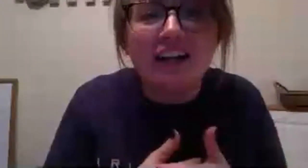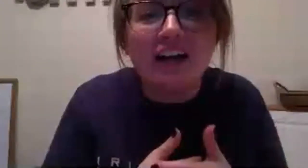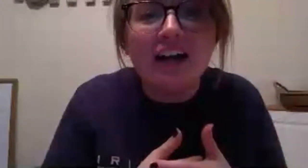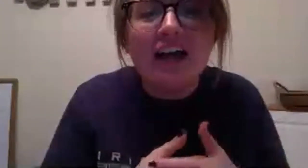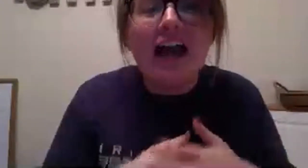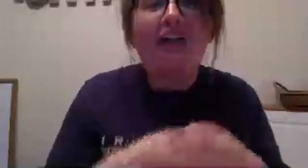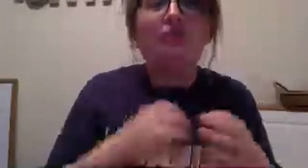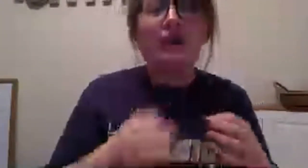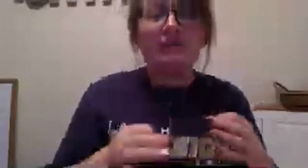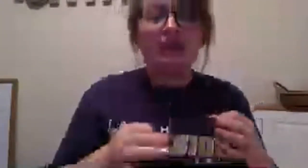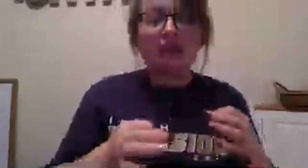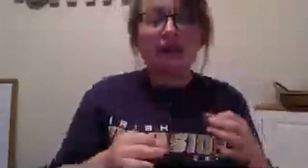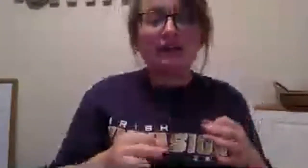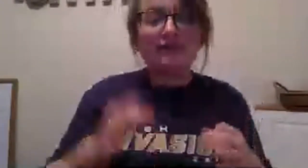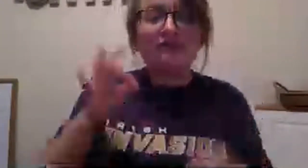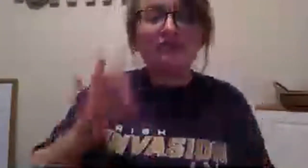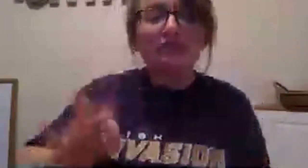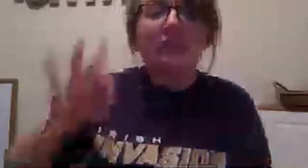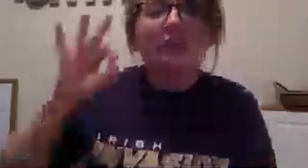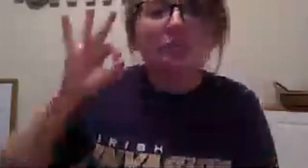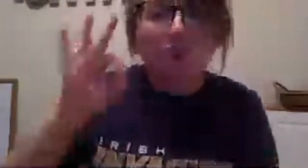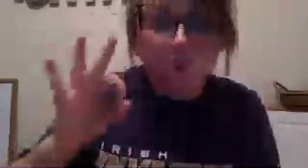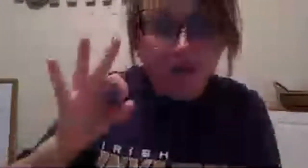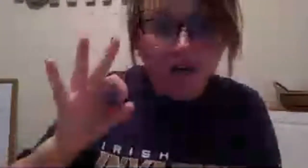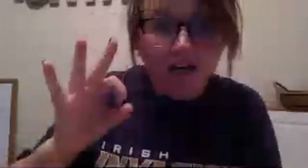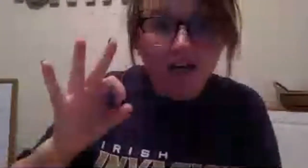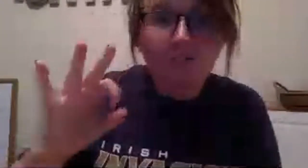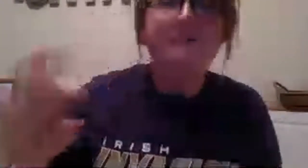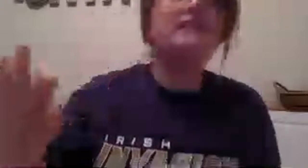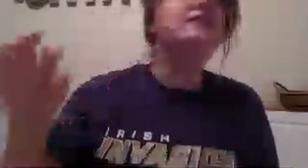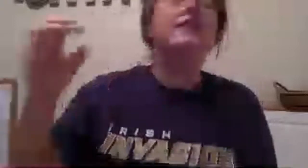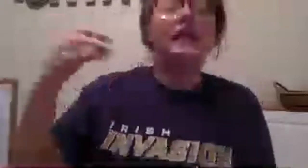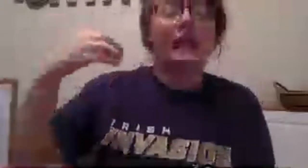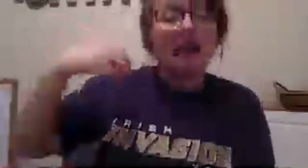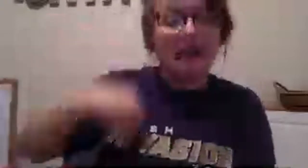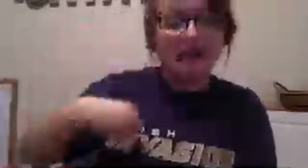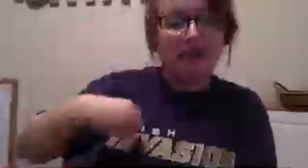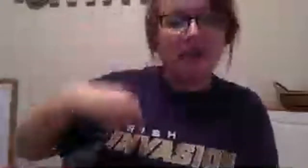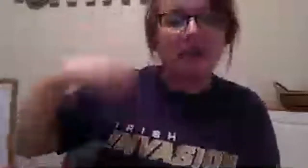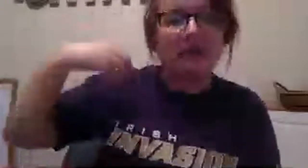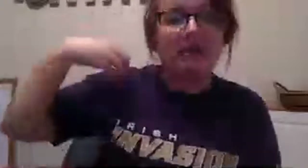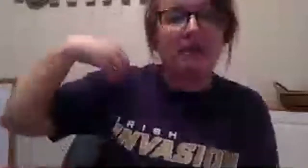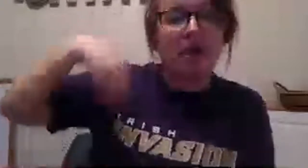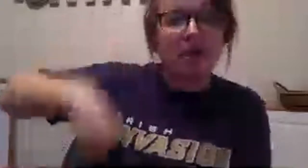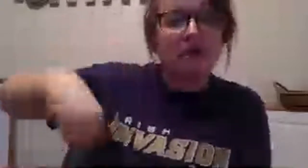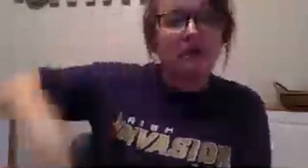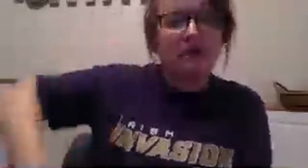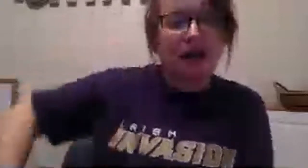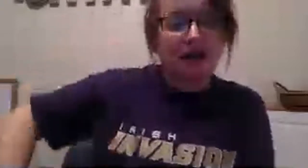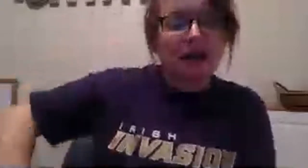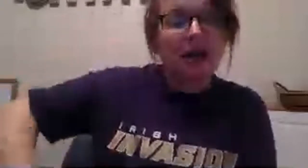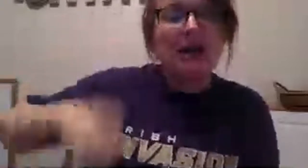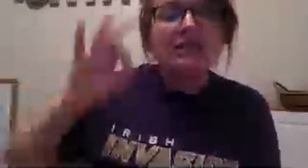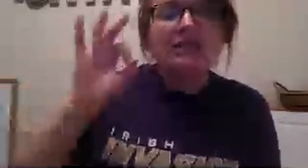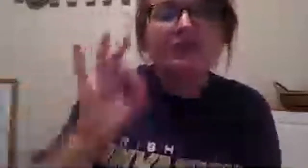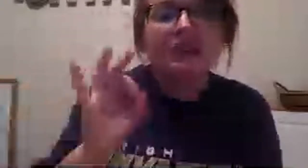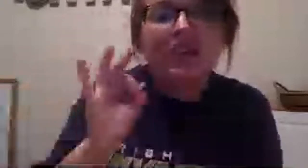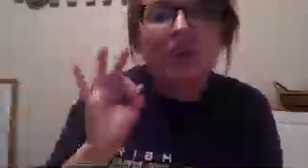and a relic right of something he wore it wasn't even like him like it wasn't a part of his body something he